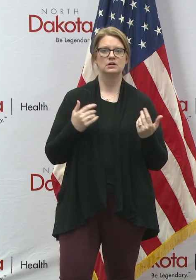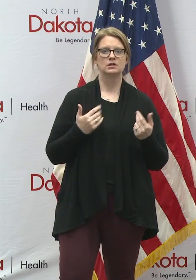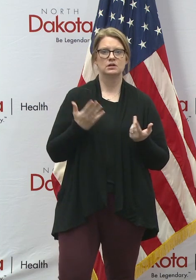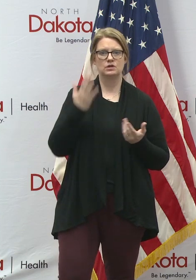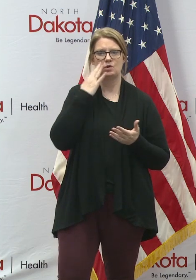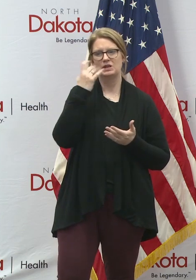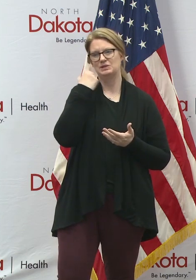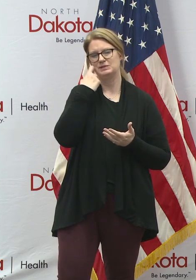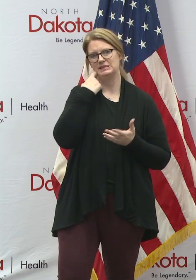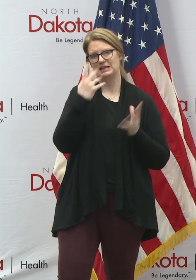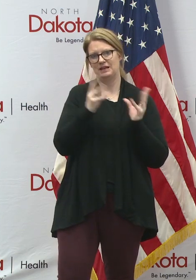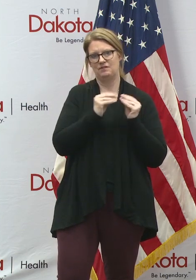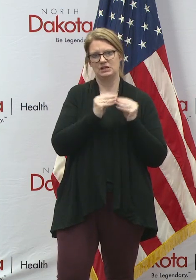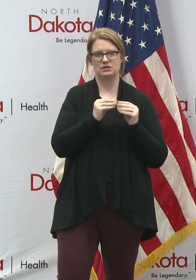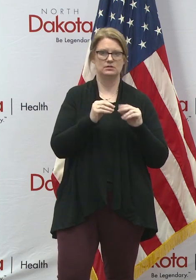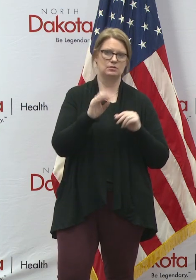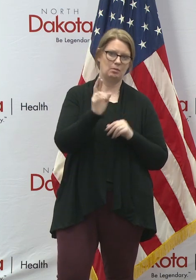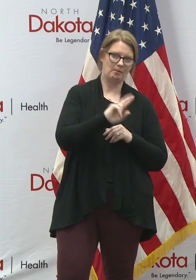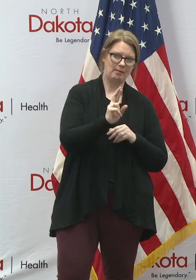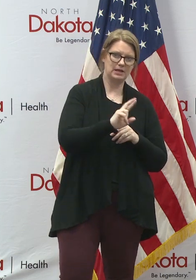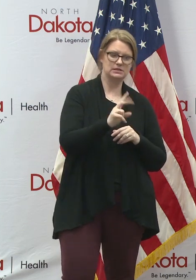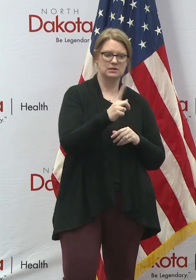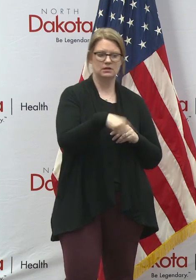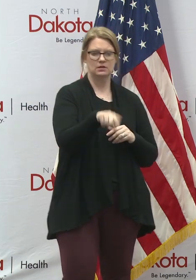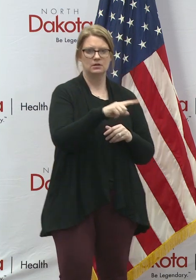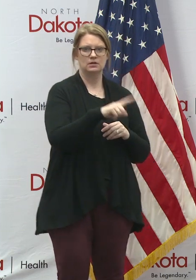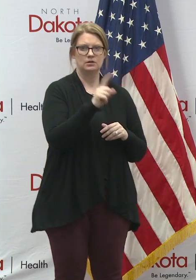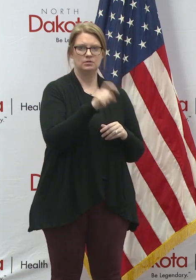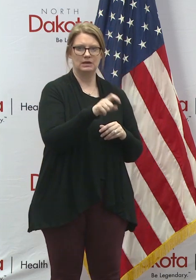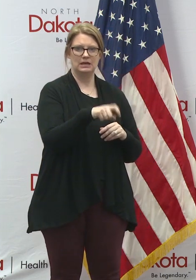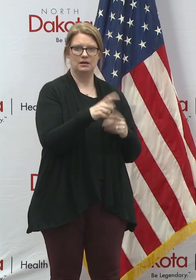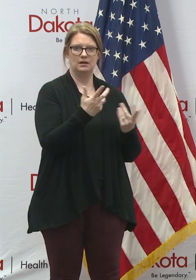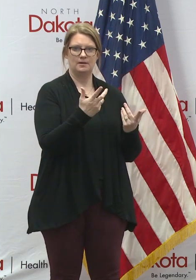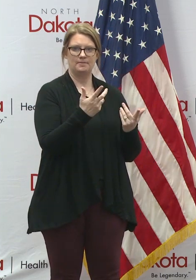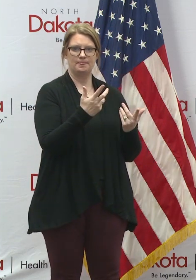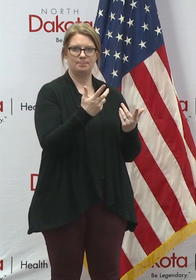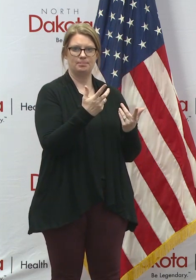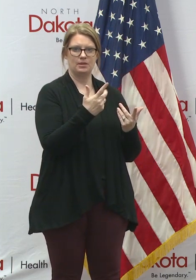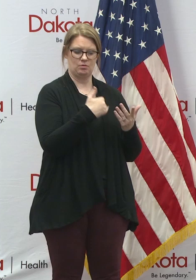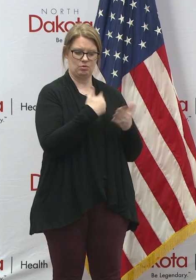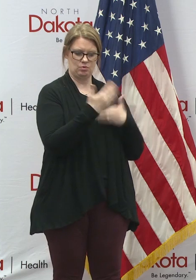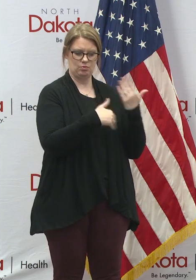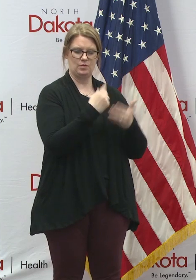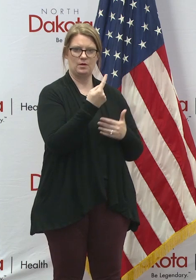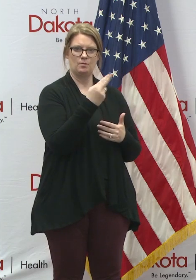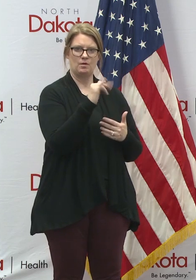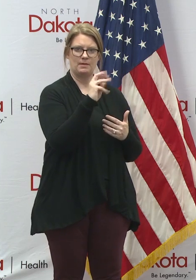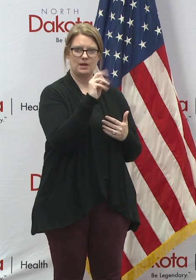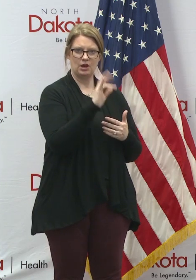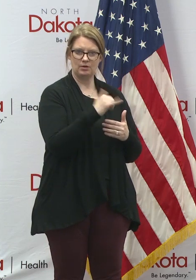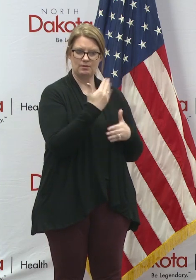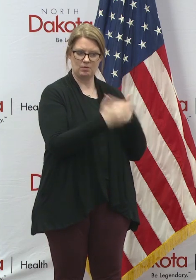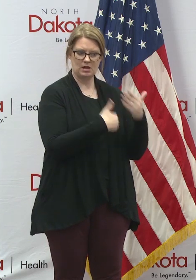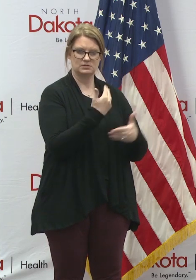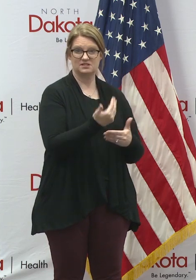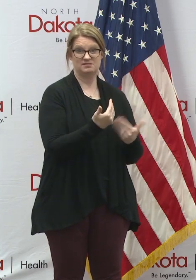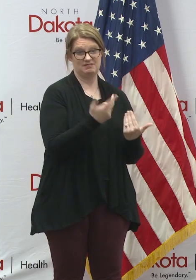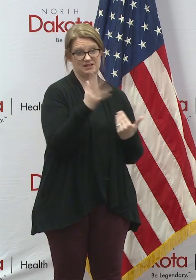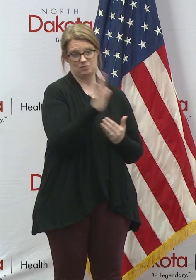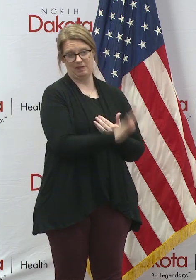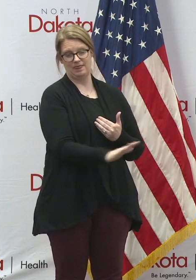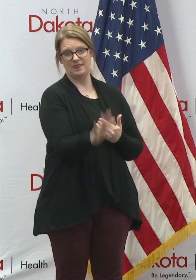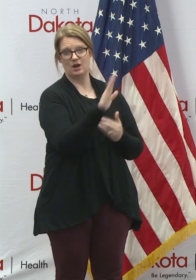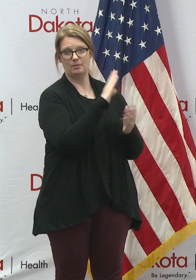was a recent convention where the Republicans said that you need to be on the, go through the primary process. Uh, that's what they're doing,